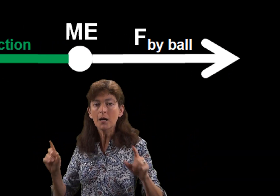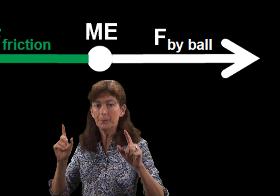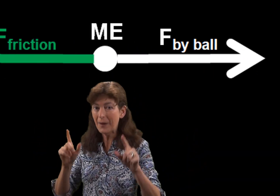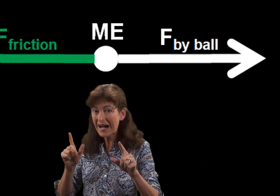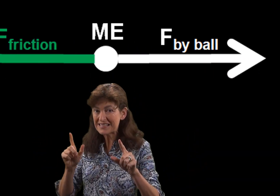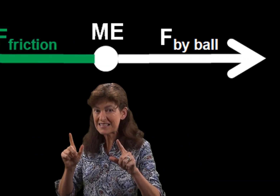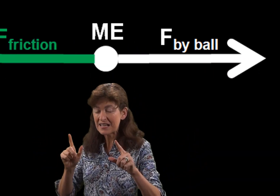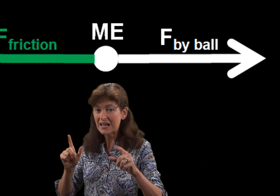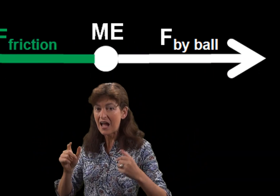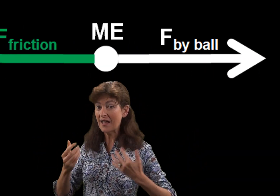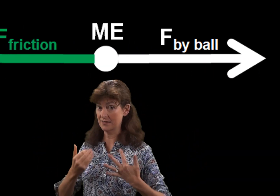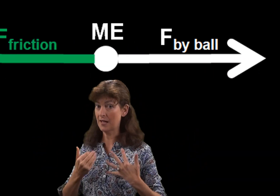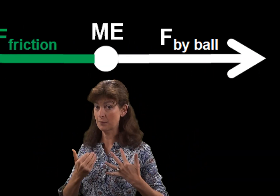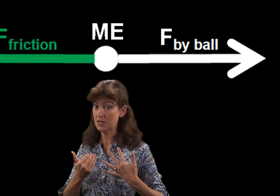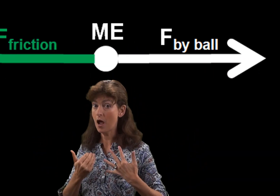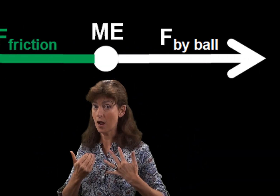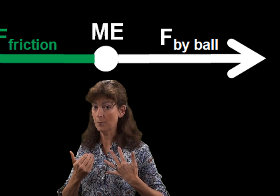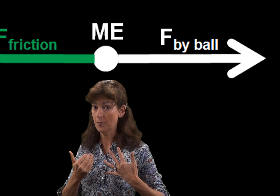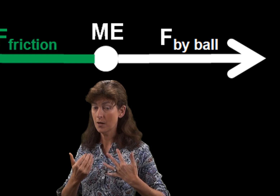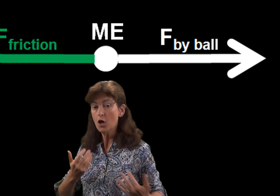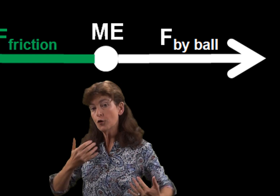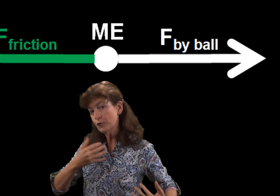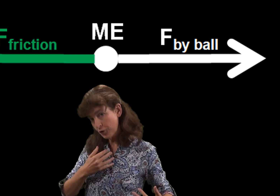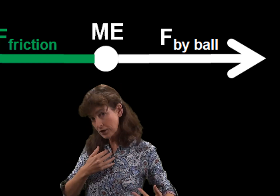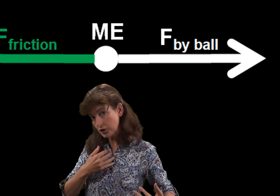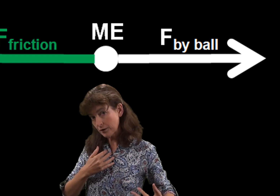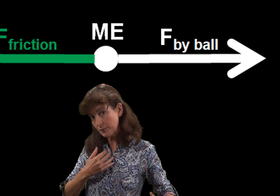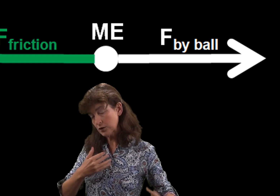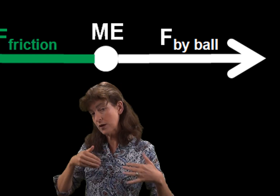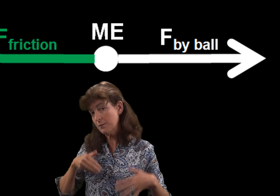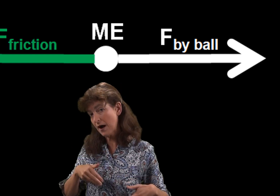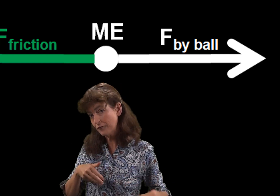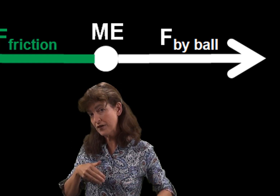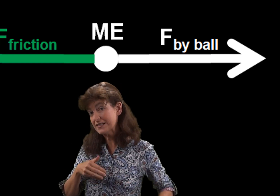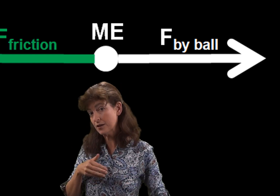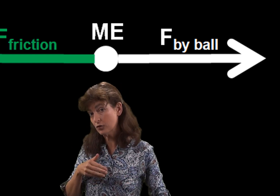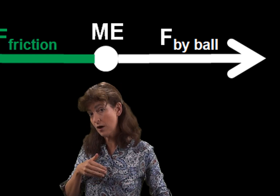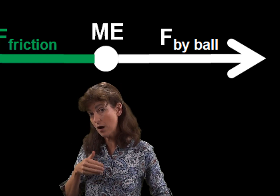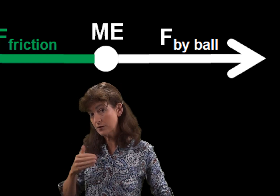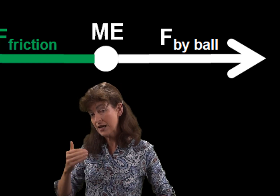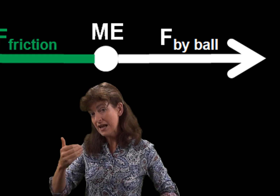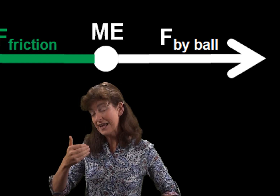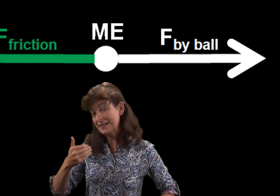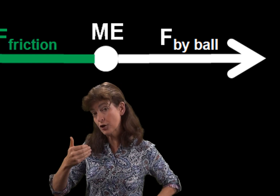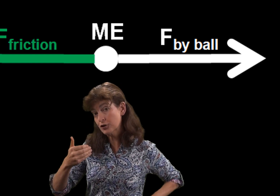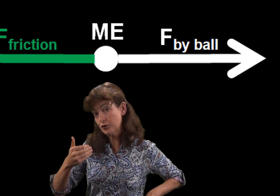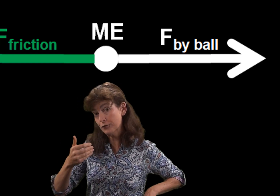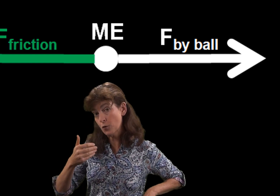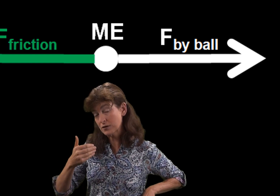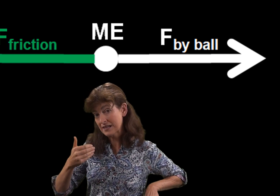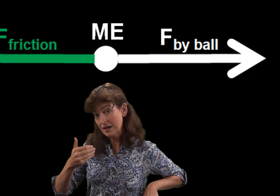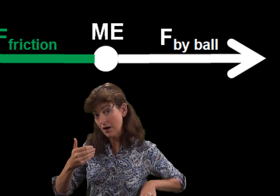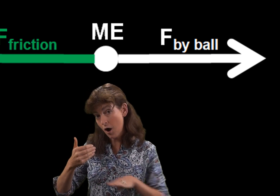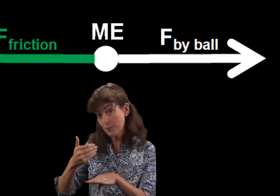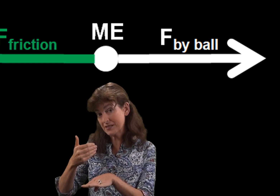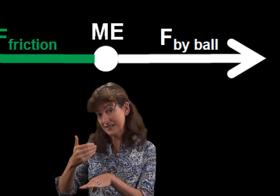But at the same time, friction between my feet and the ground exerted a force opposite